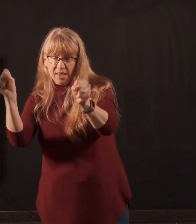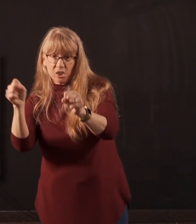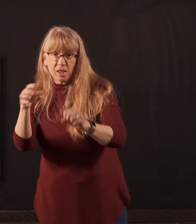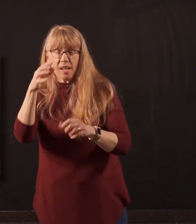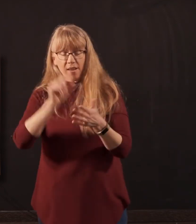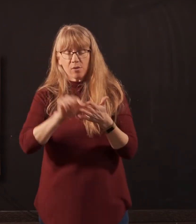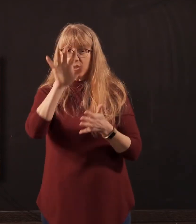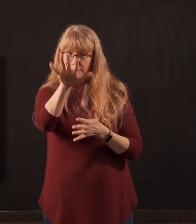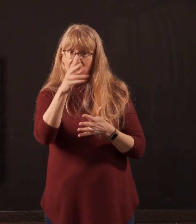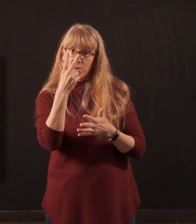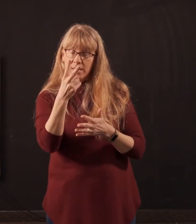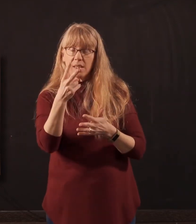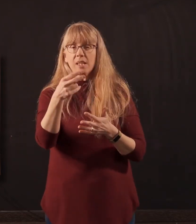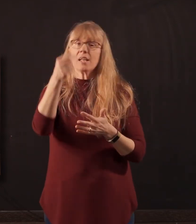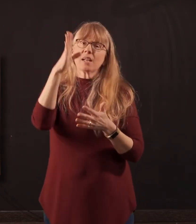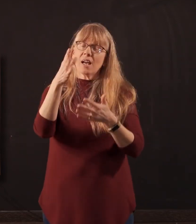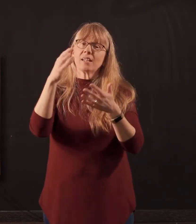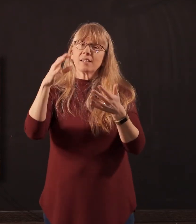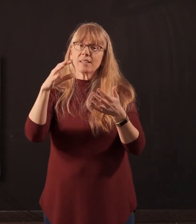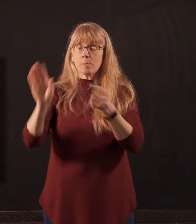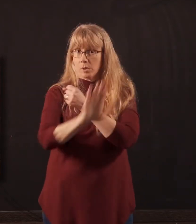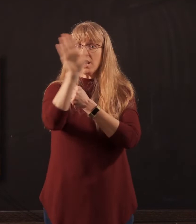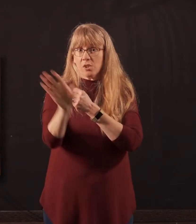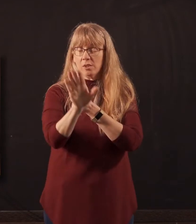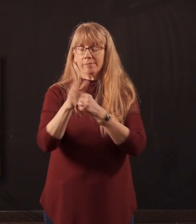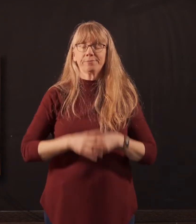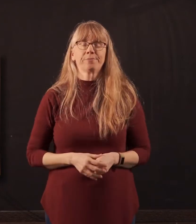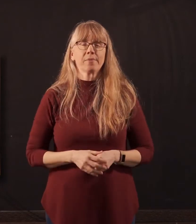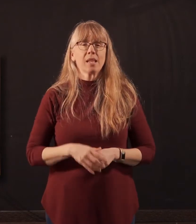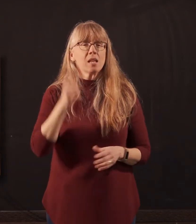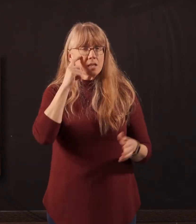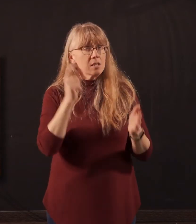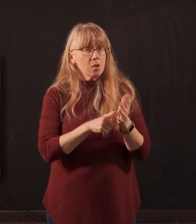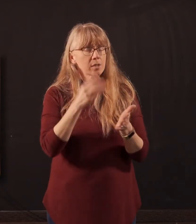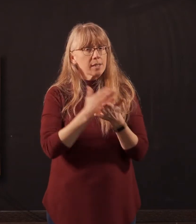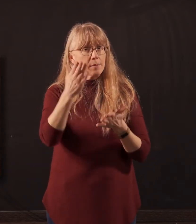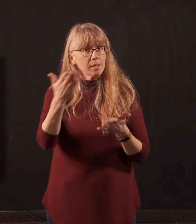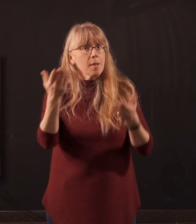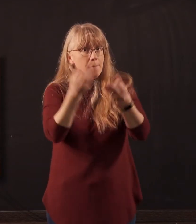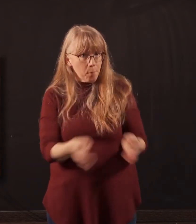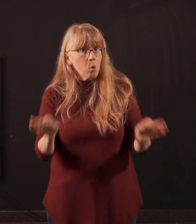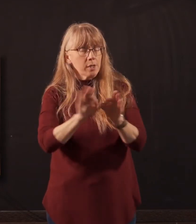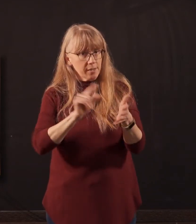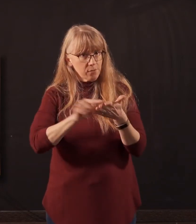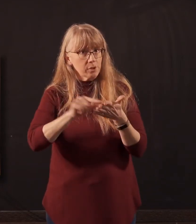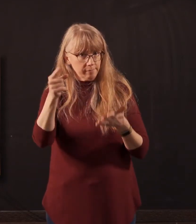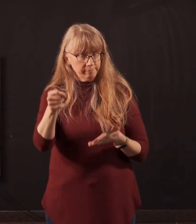in verse five, we'll see how God is his stronghold. But I want you to notice something really important here in this verse. And it's that